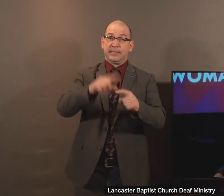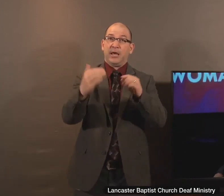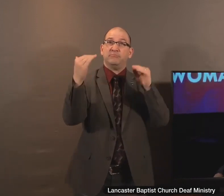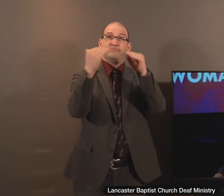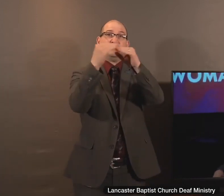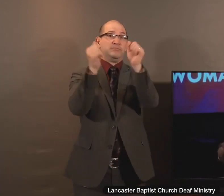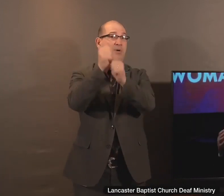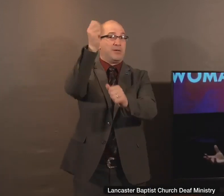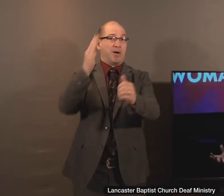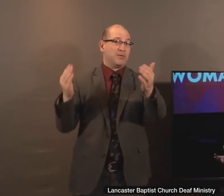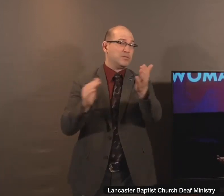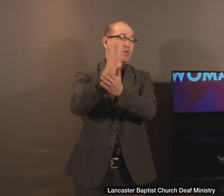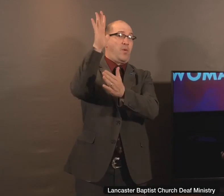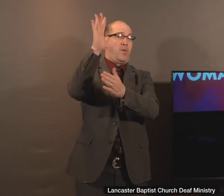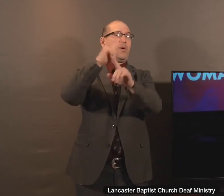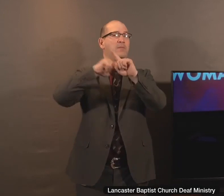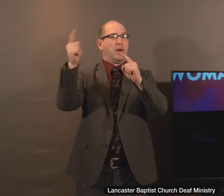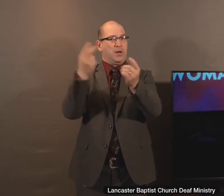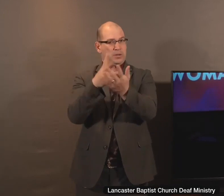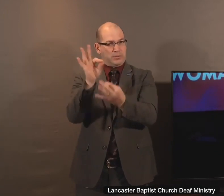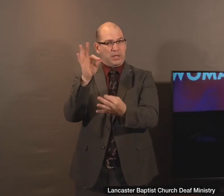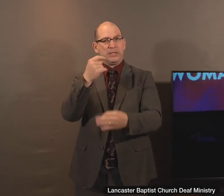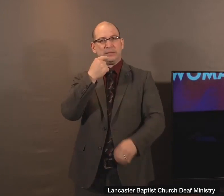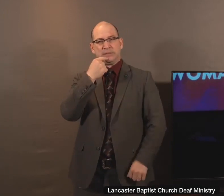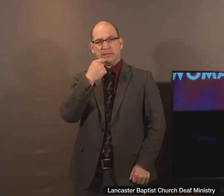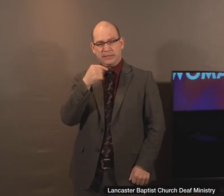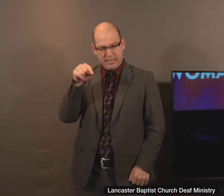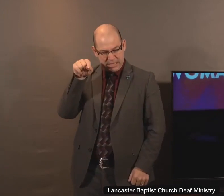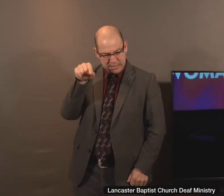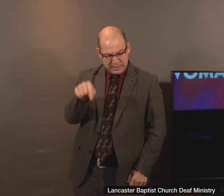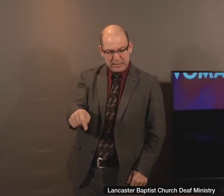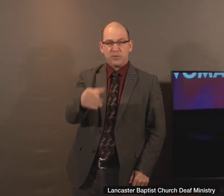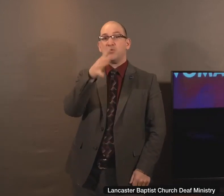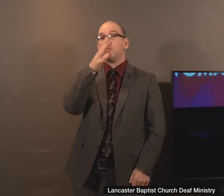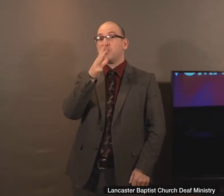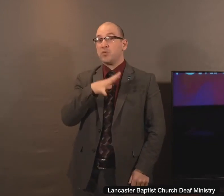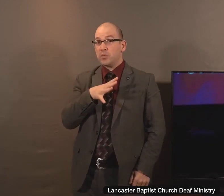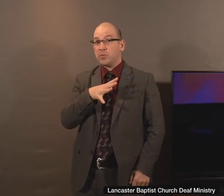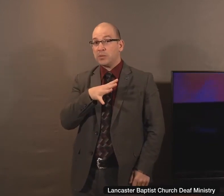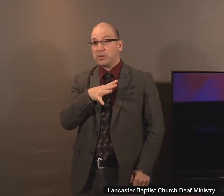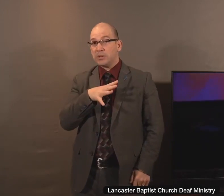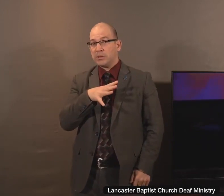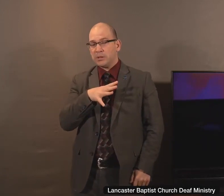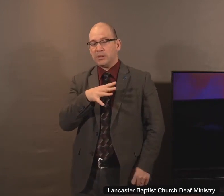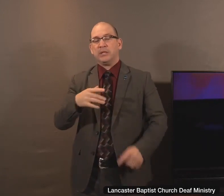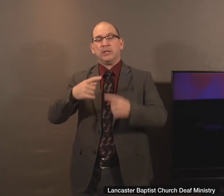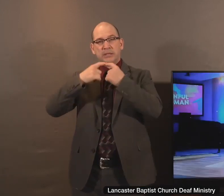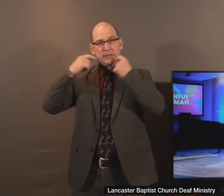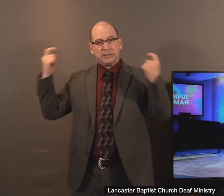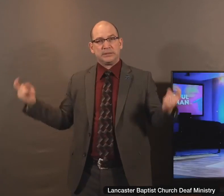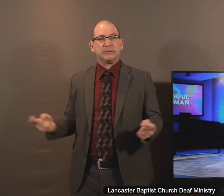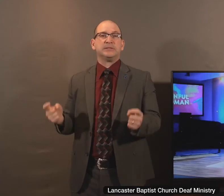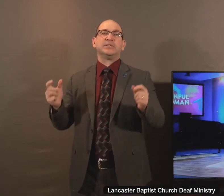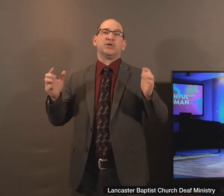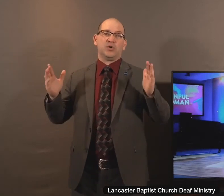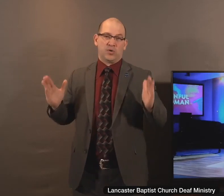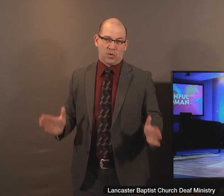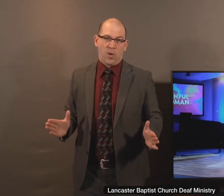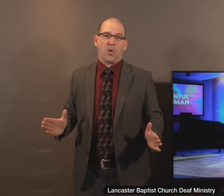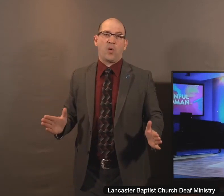God. But the Holy Spirit says specifically here that this woman was a sinner. She was someone that had this reputation.